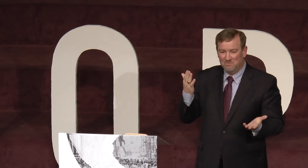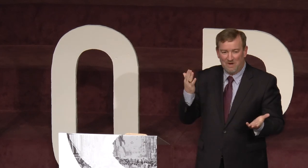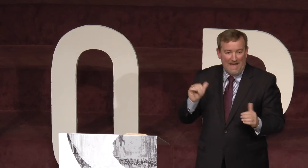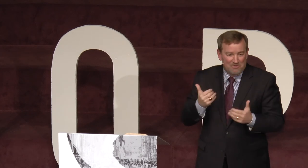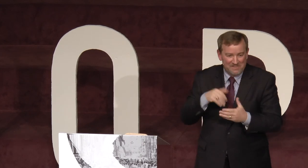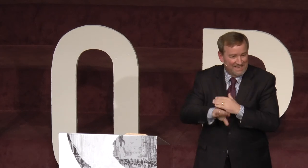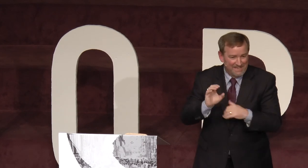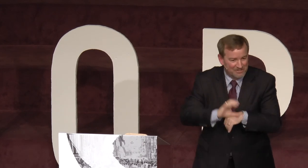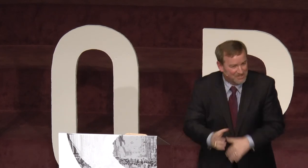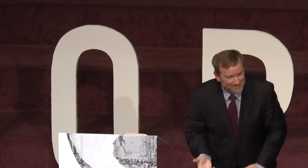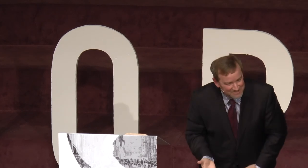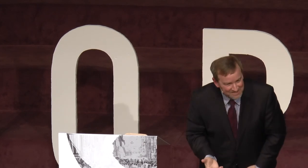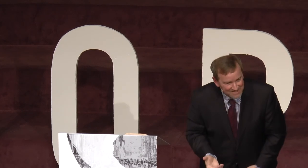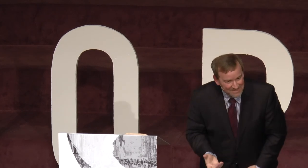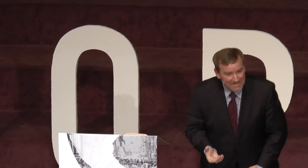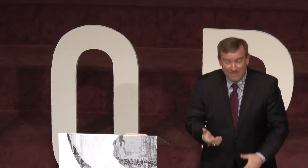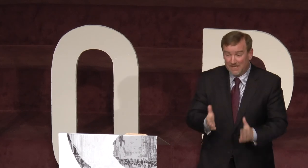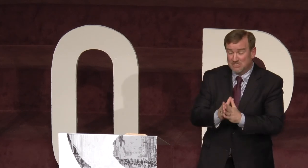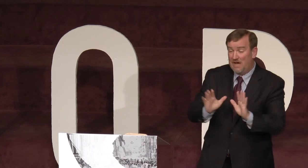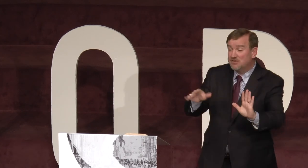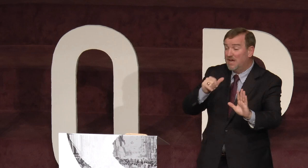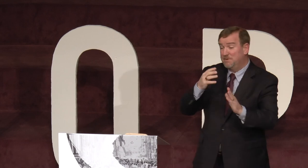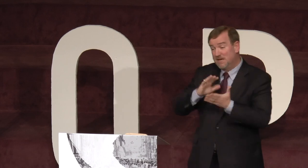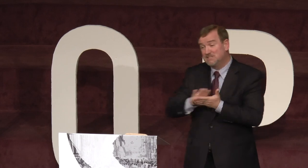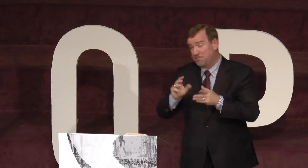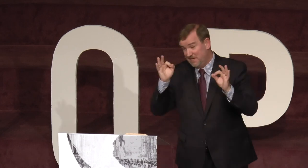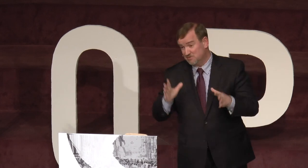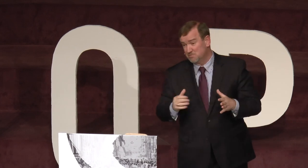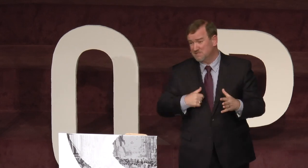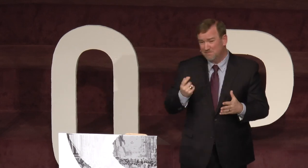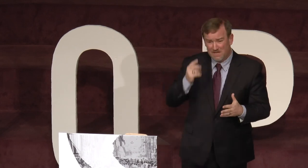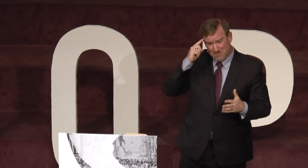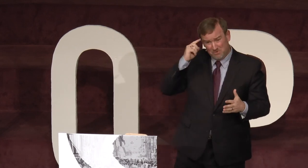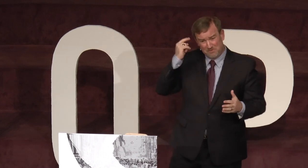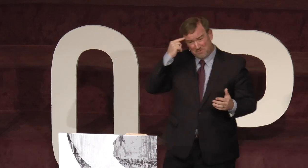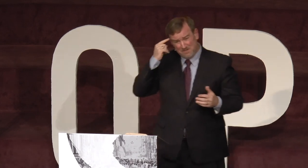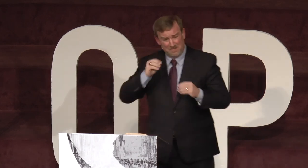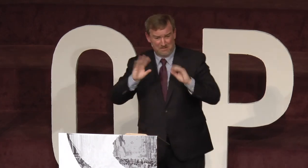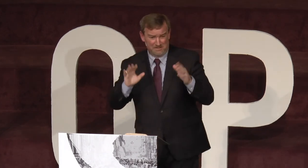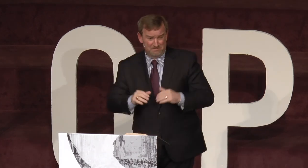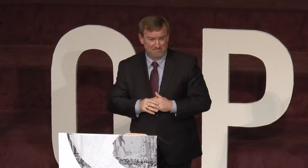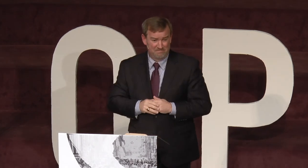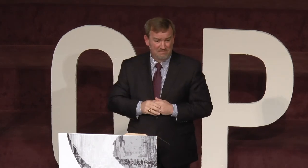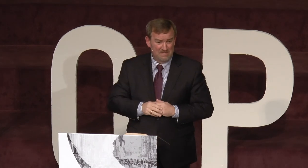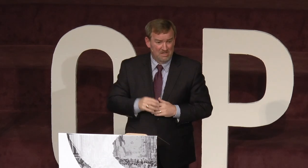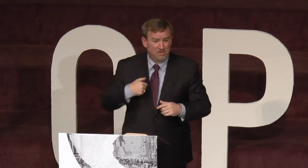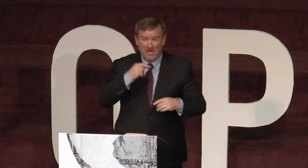Well, how could they get in your church? And so I try to be nice to pastors, but sometimes I wonder if they're thinking clear. We don't